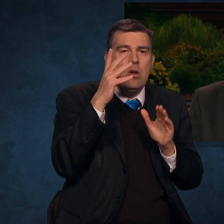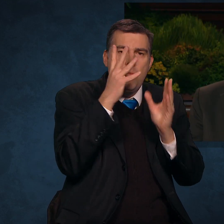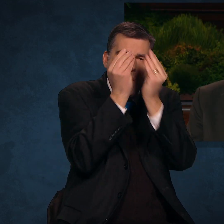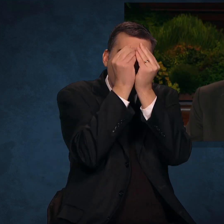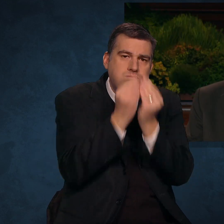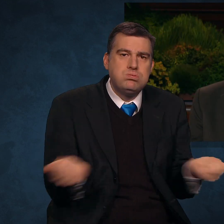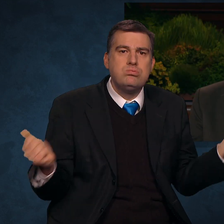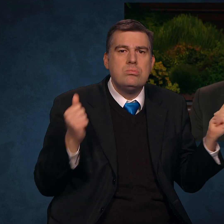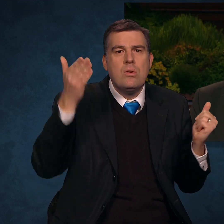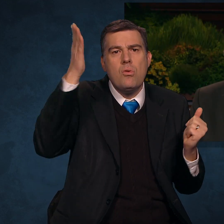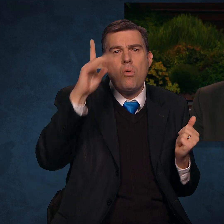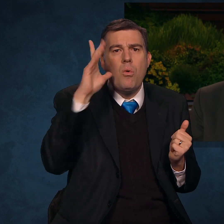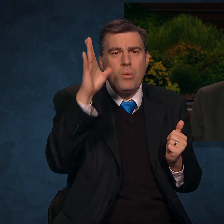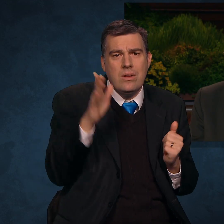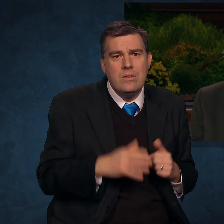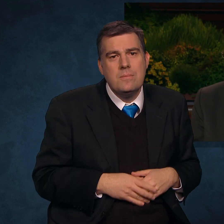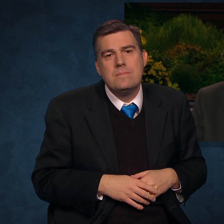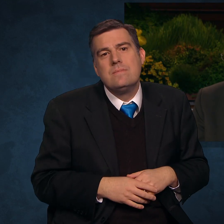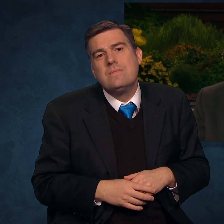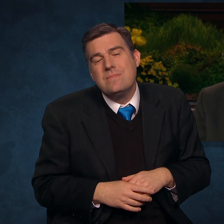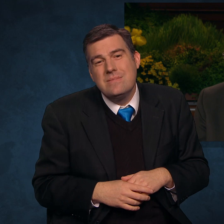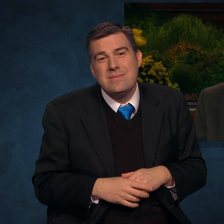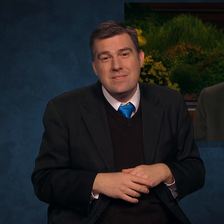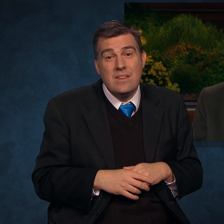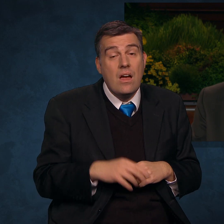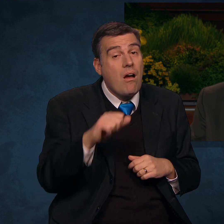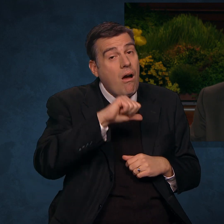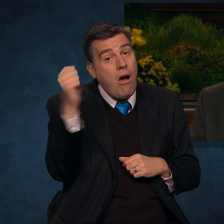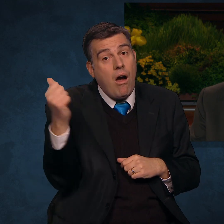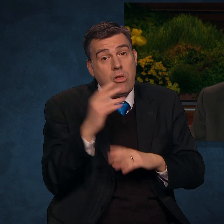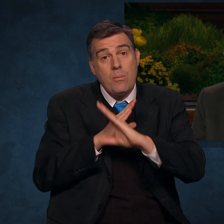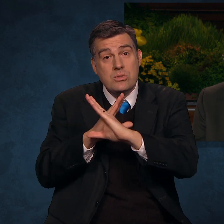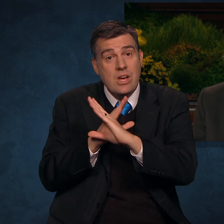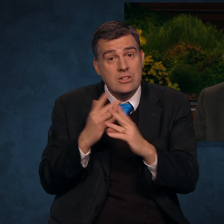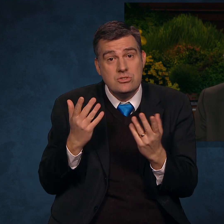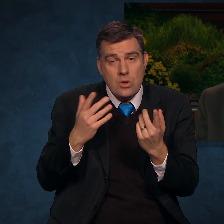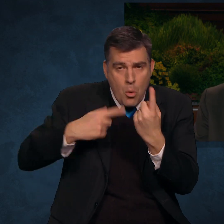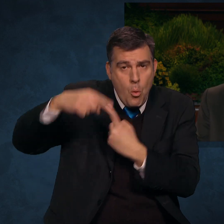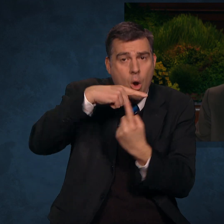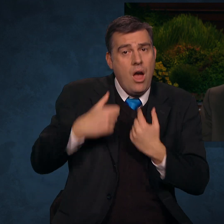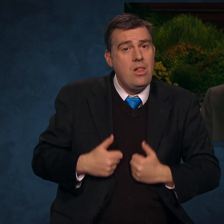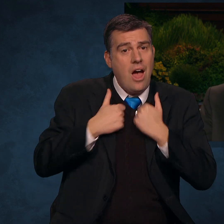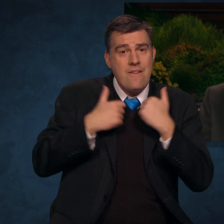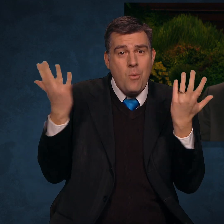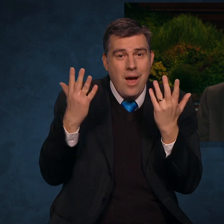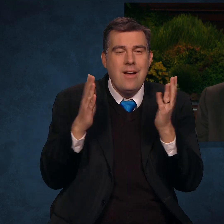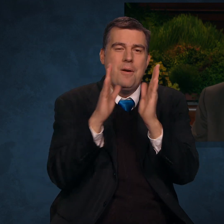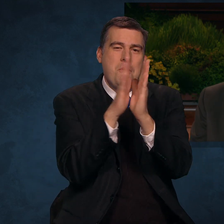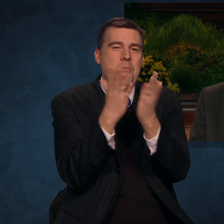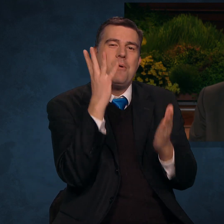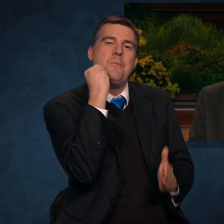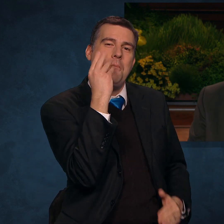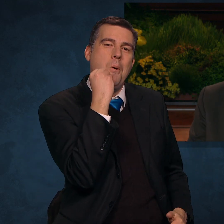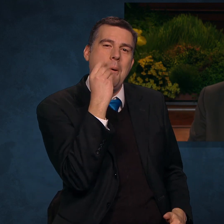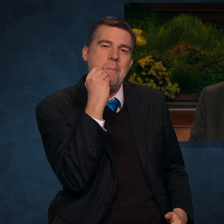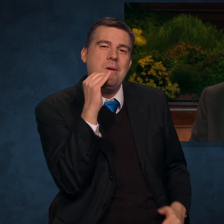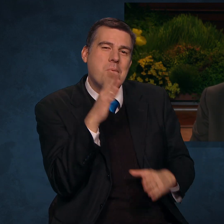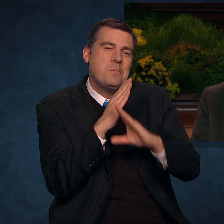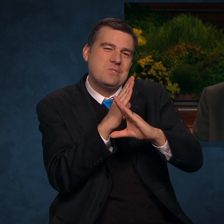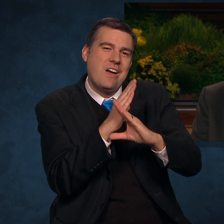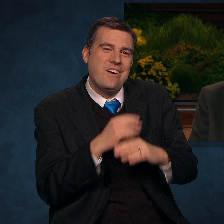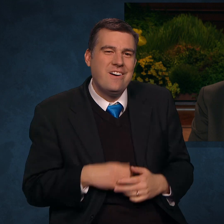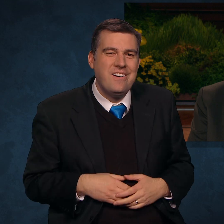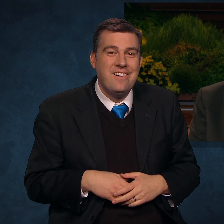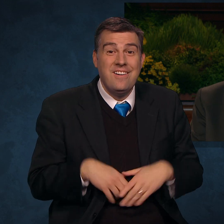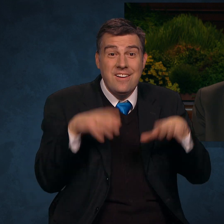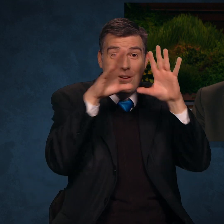Another powerful protection from the whirlwinds of life is the Book of Mormon. When President Henry B. Eyring